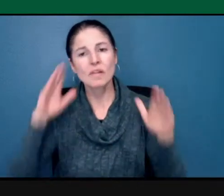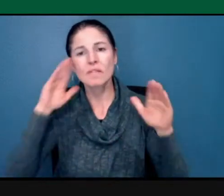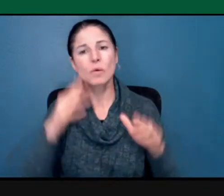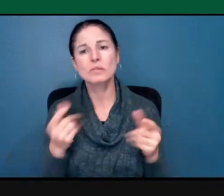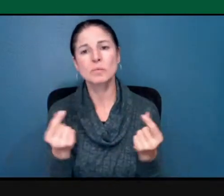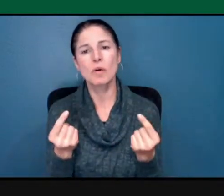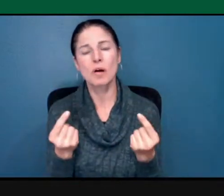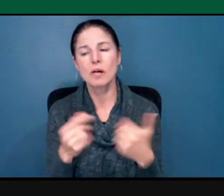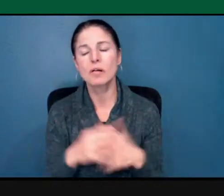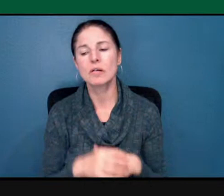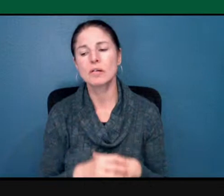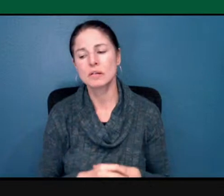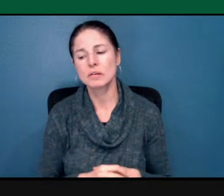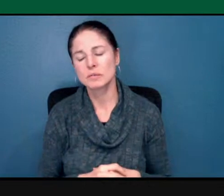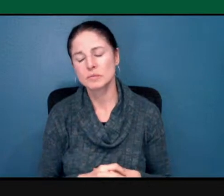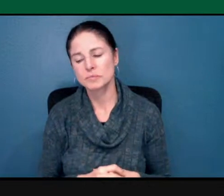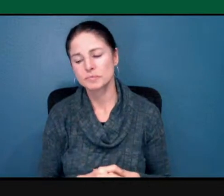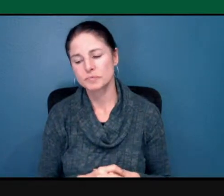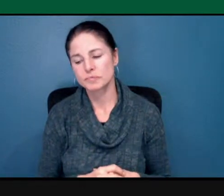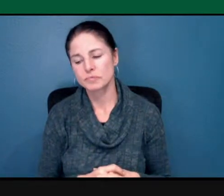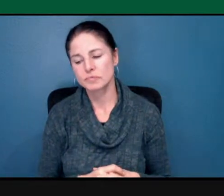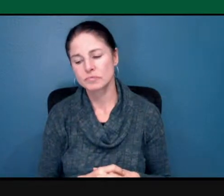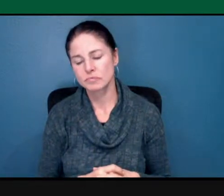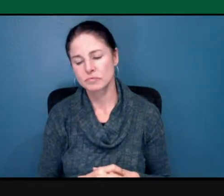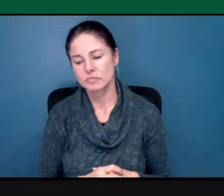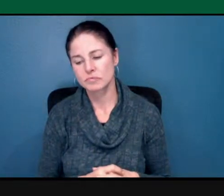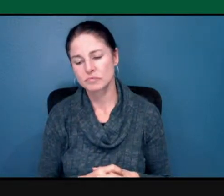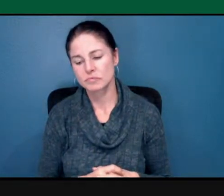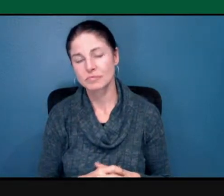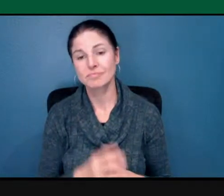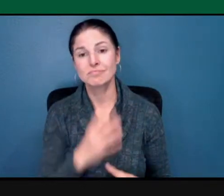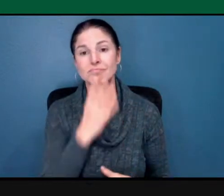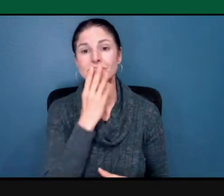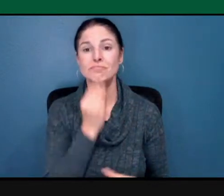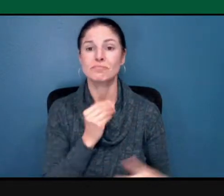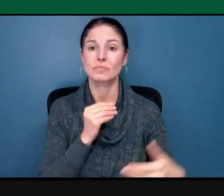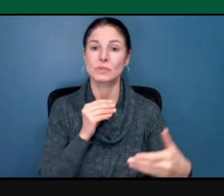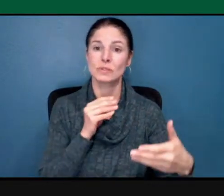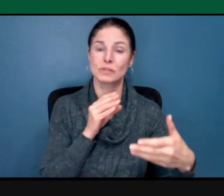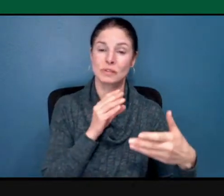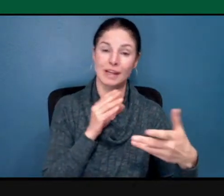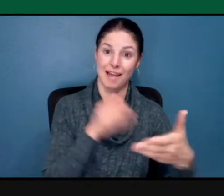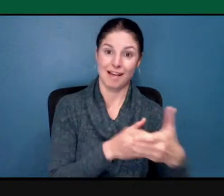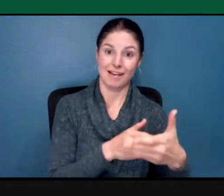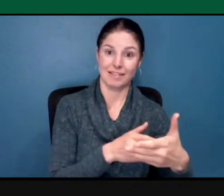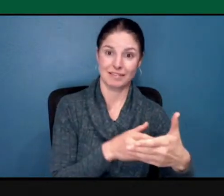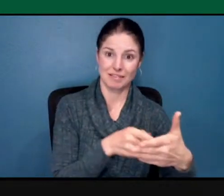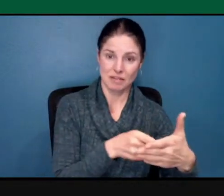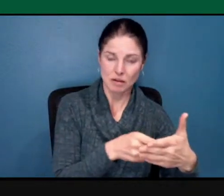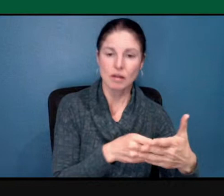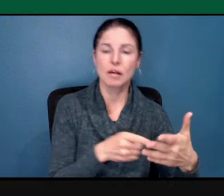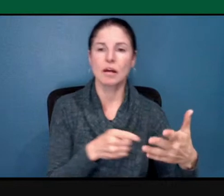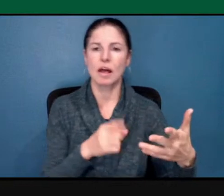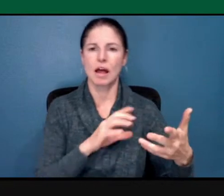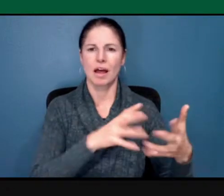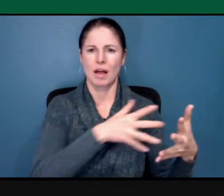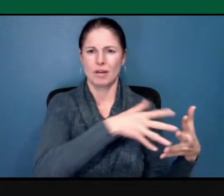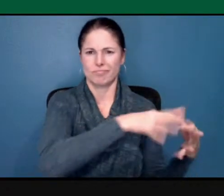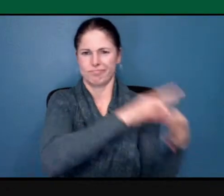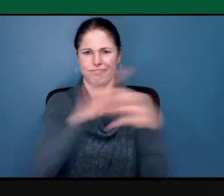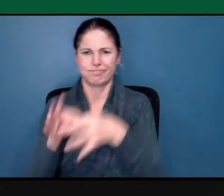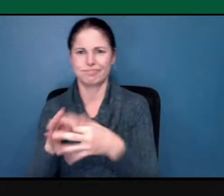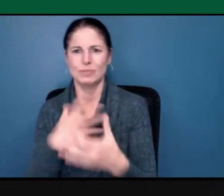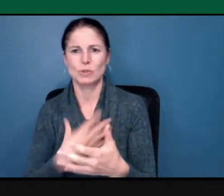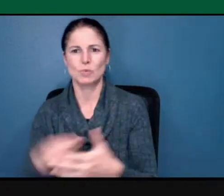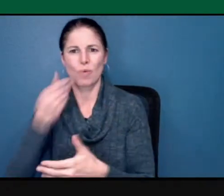is rooted in white supremacy. Another panel that will talk about healing